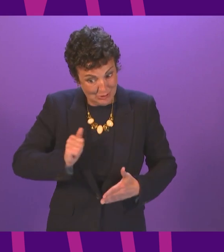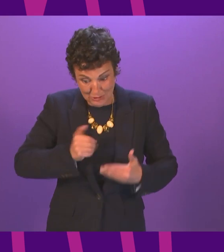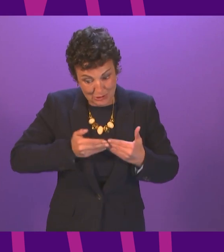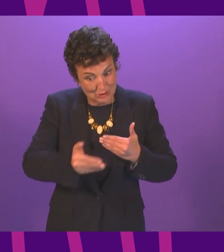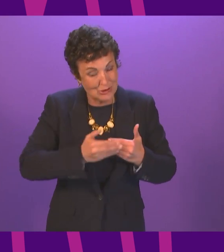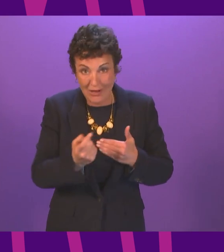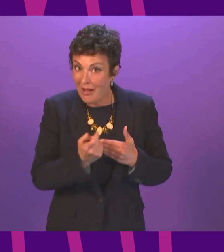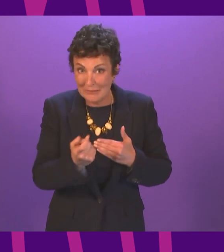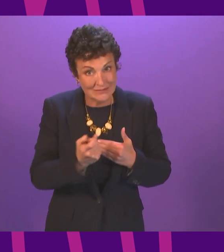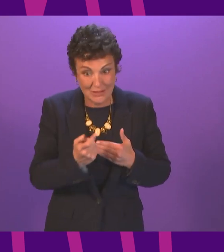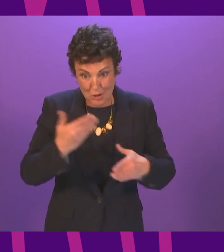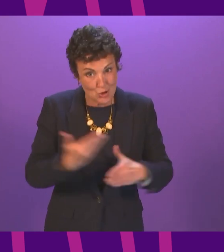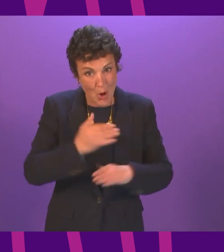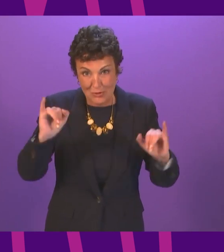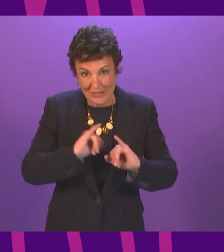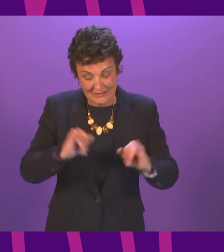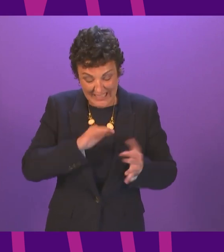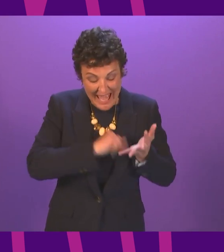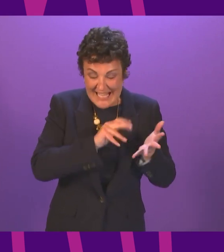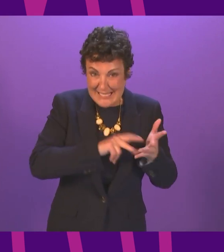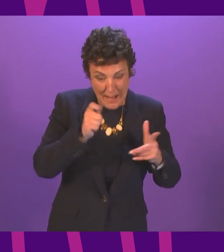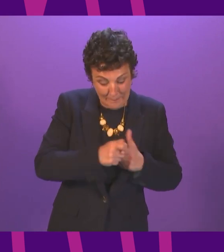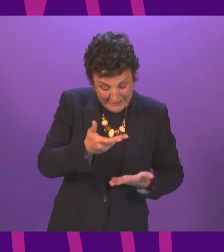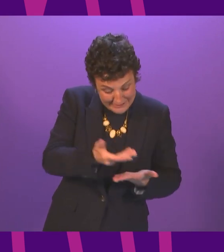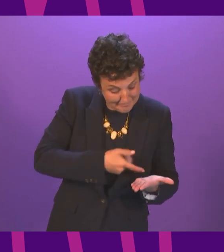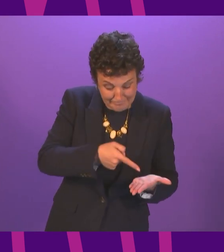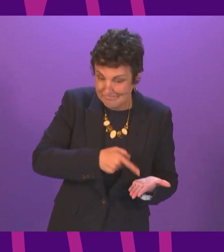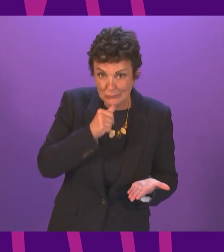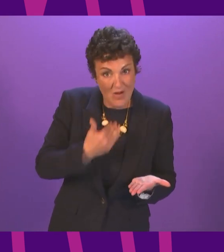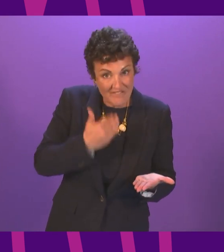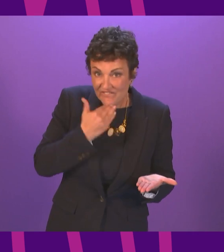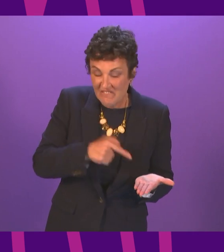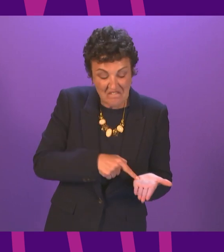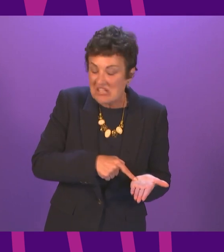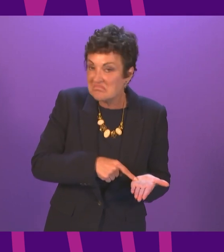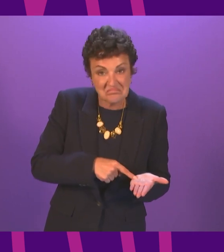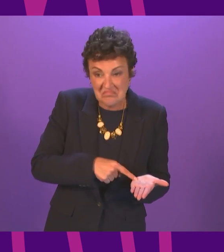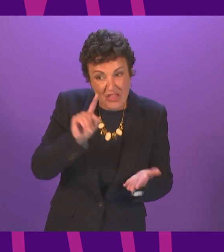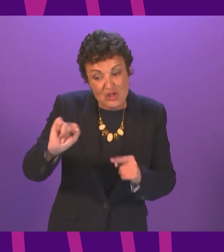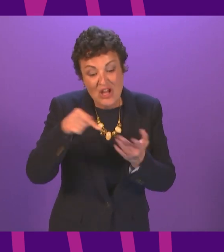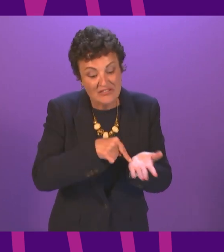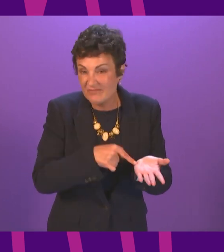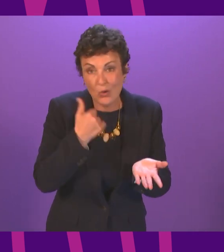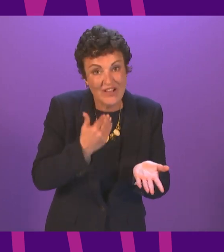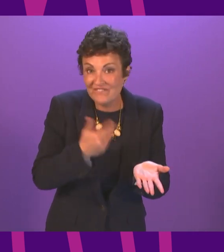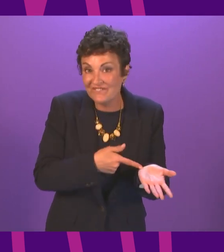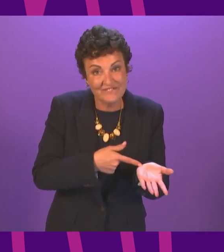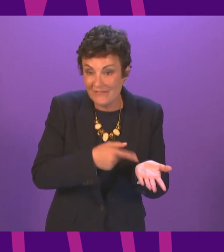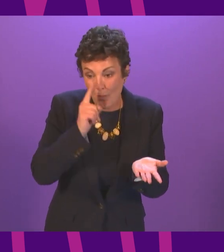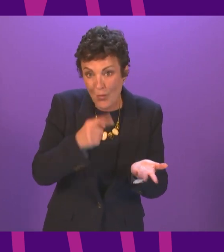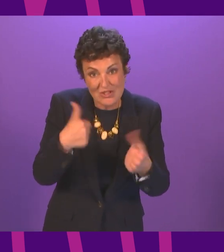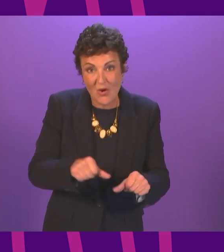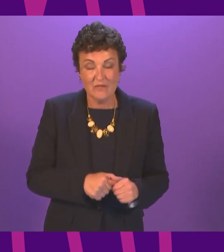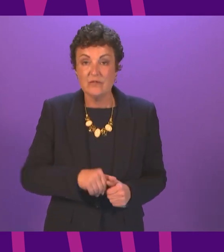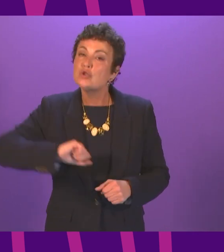and the SNP's existing programs lack ambition and will not deliver for the challenge required Scottish